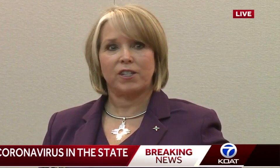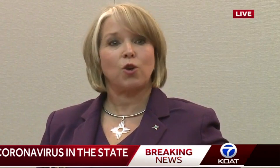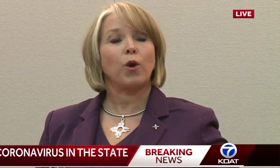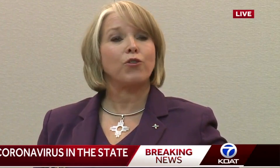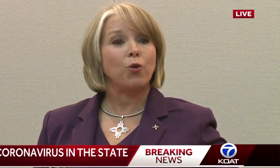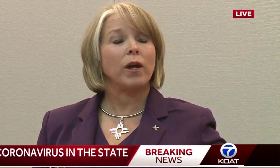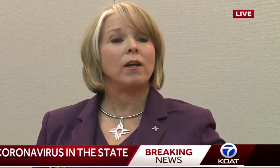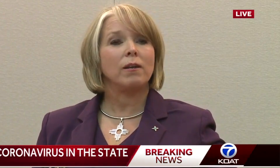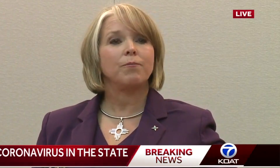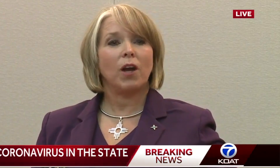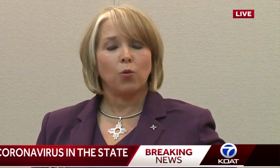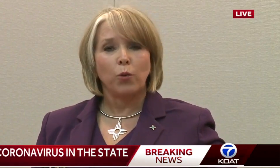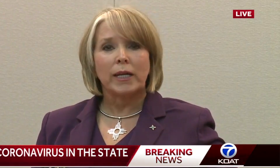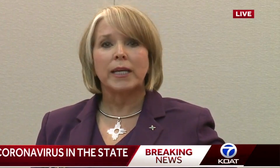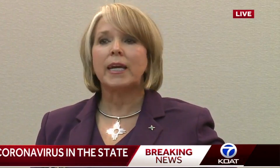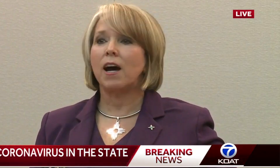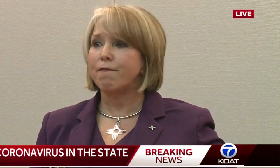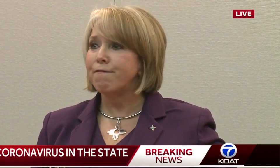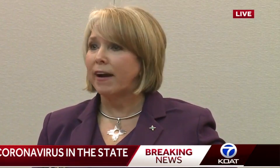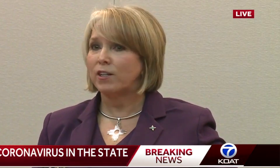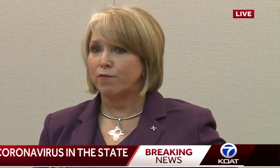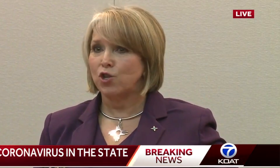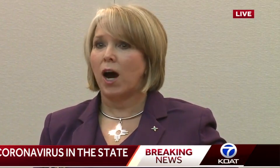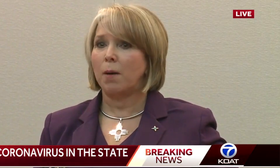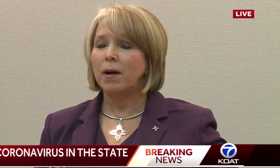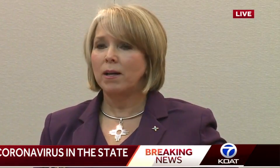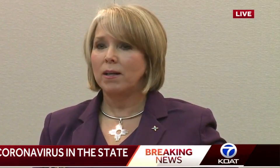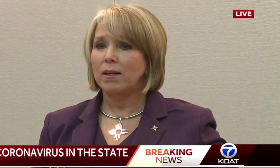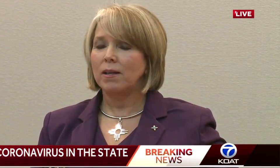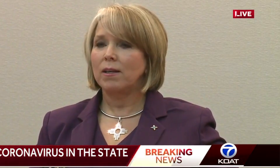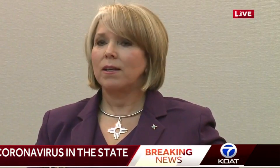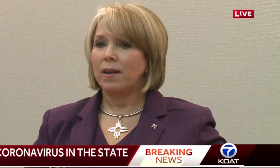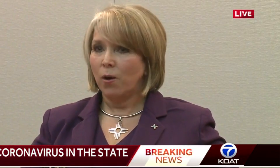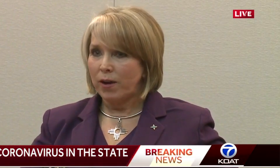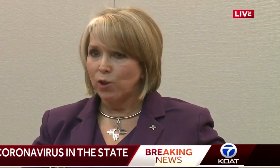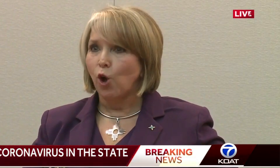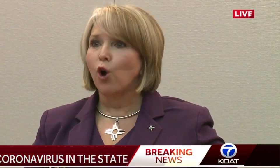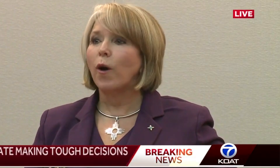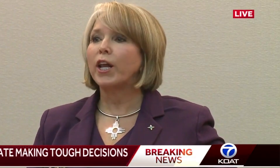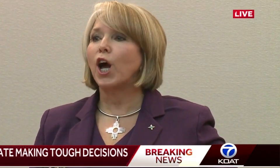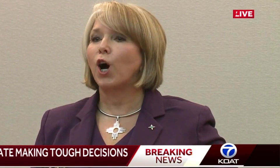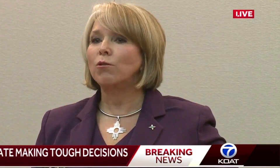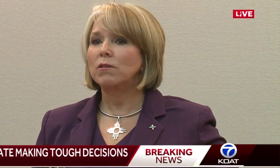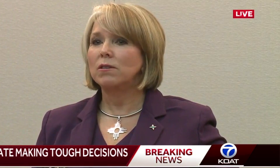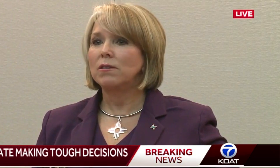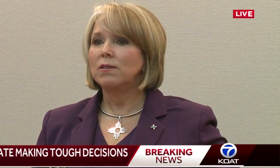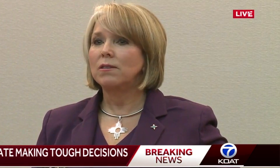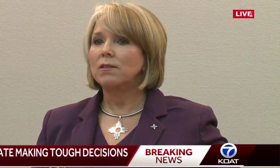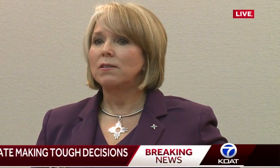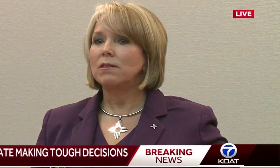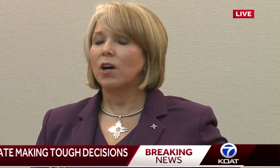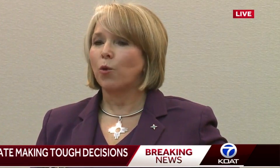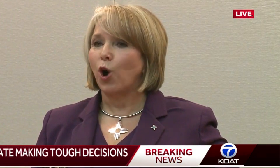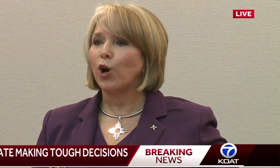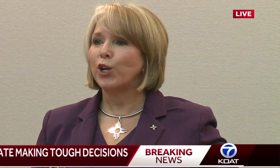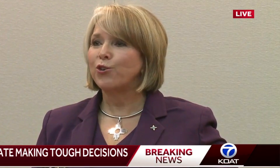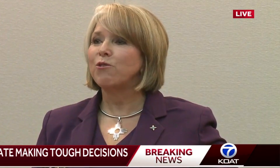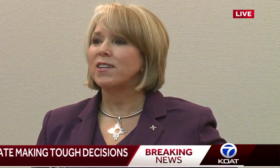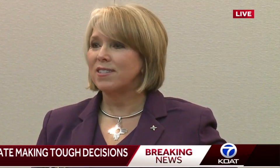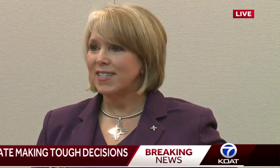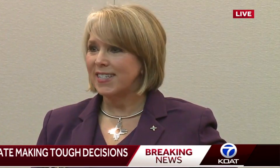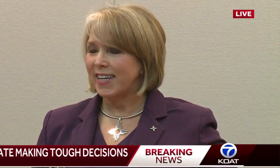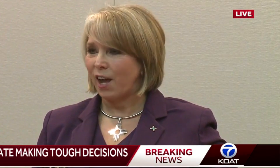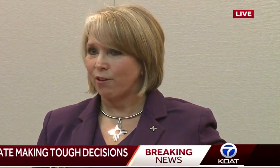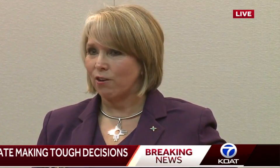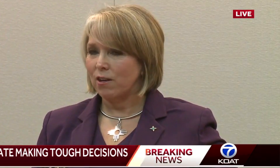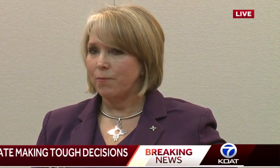effectively. So we're doing a really effective job, and we have a long way to go, and we're all going